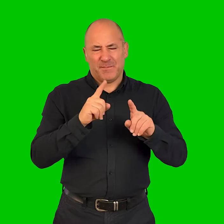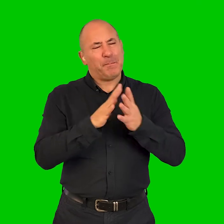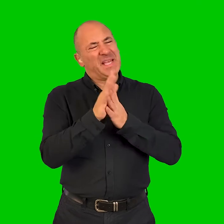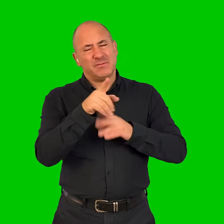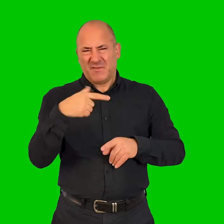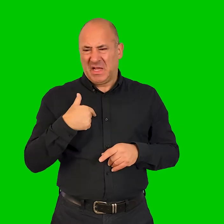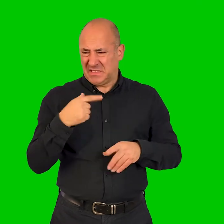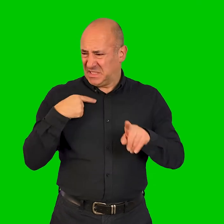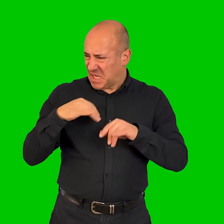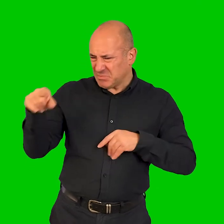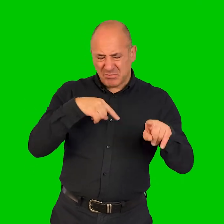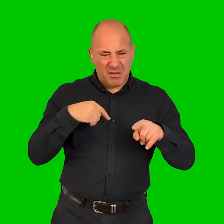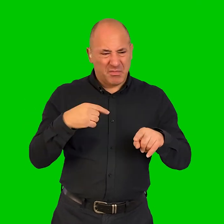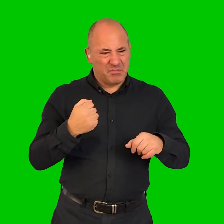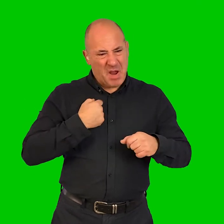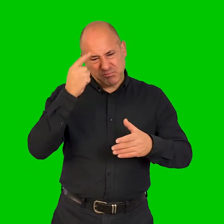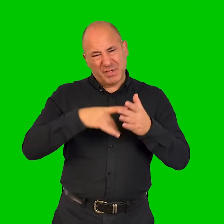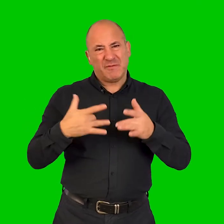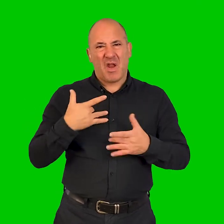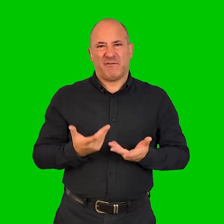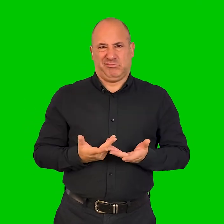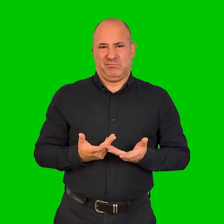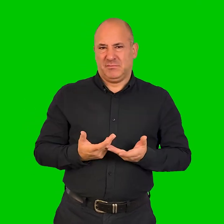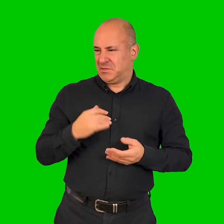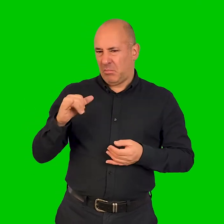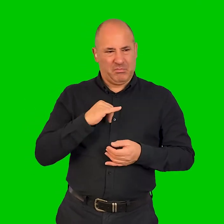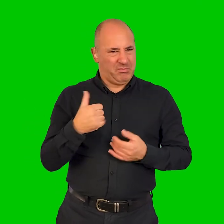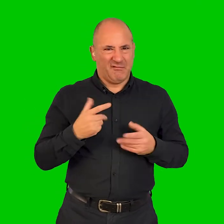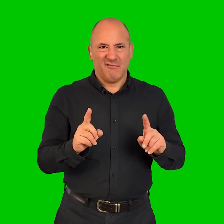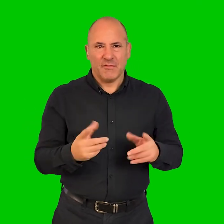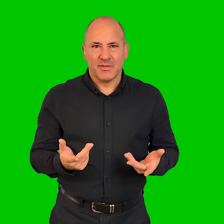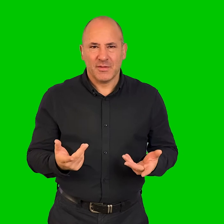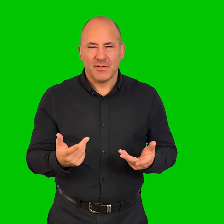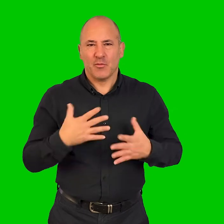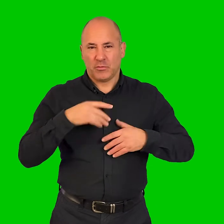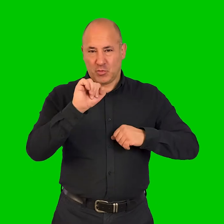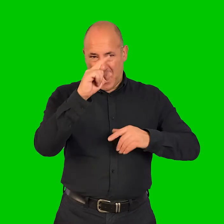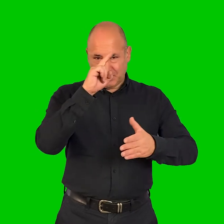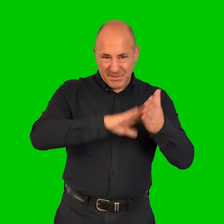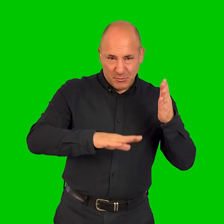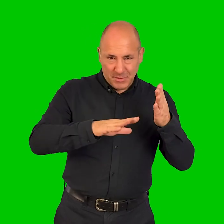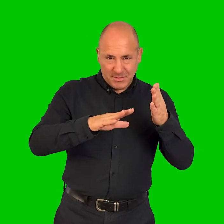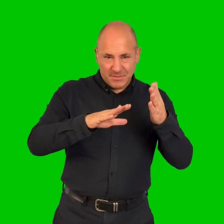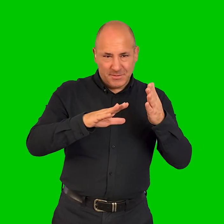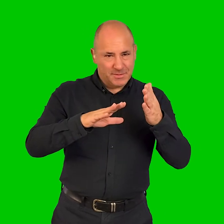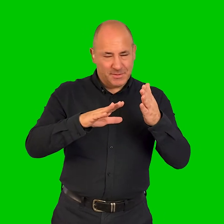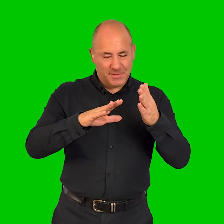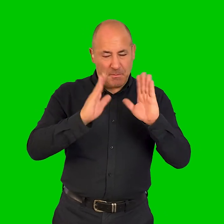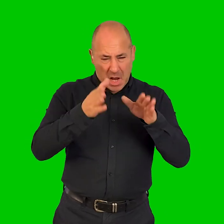just, it invalidates their experience of life. If you say, how you experience everything has to be